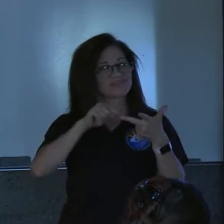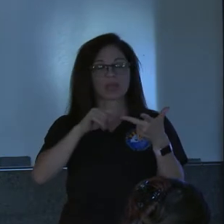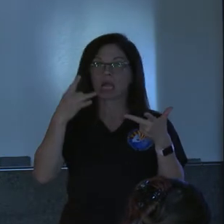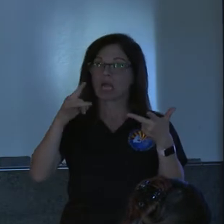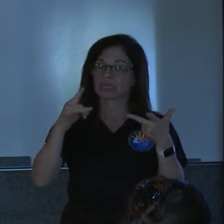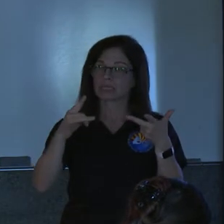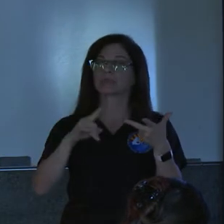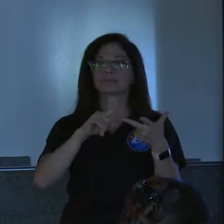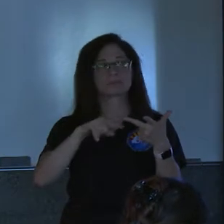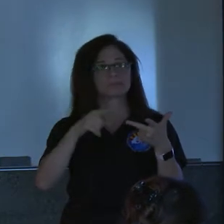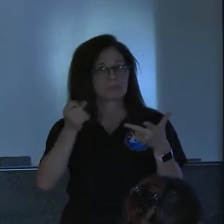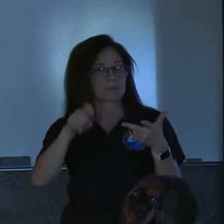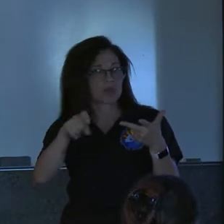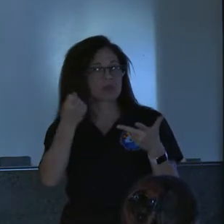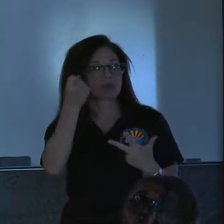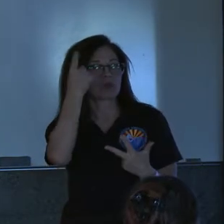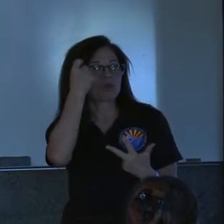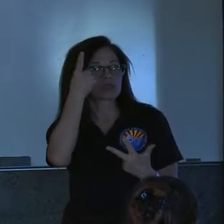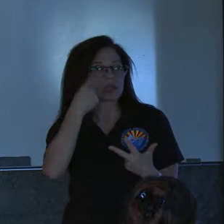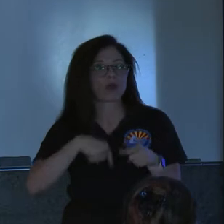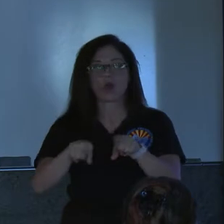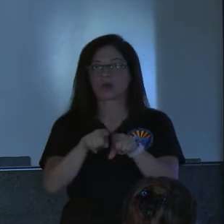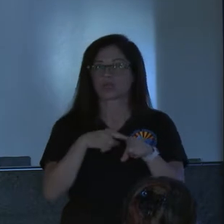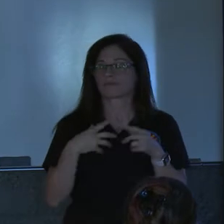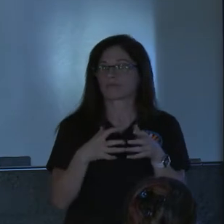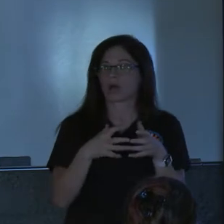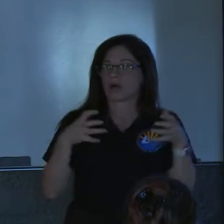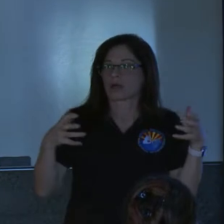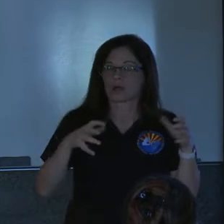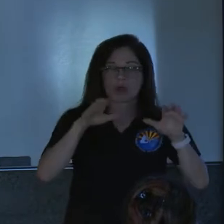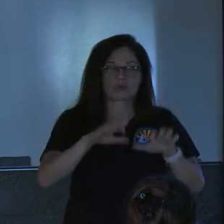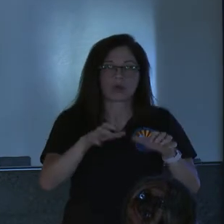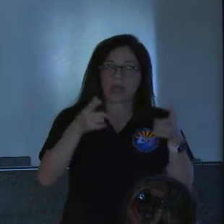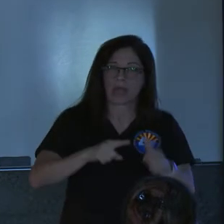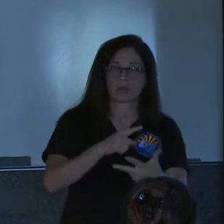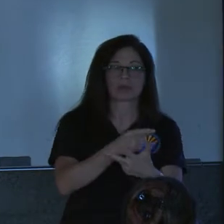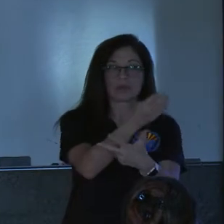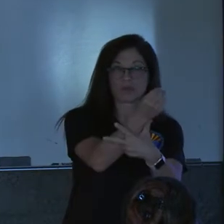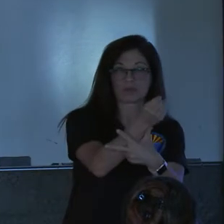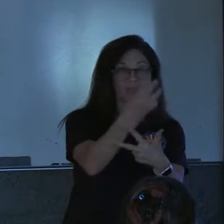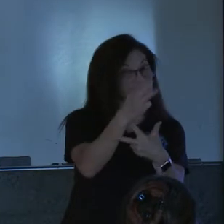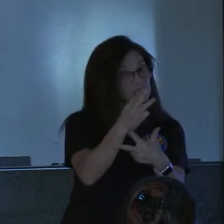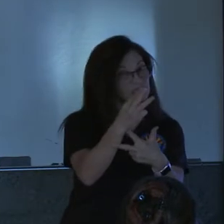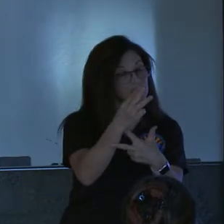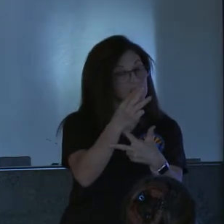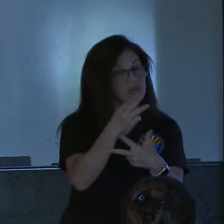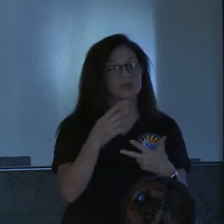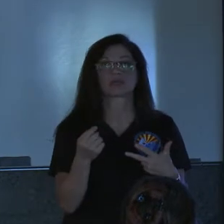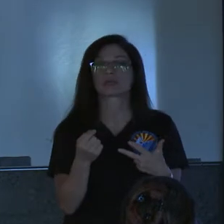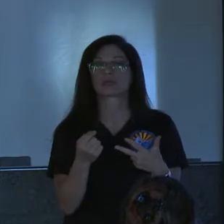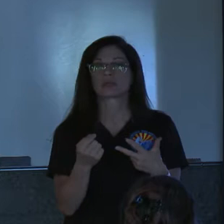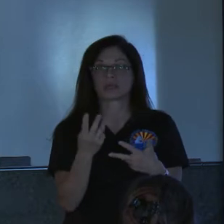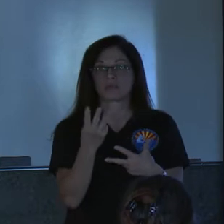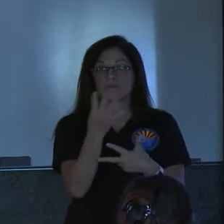without the context of understanding that we also had significant rain events on the 14th and 16th four days and two days